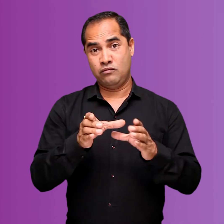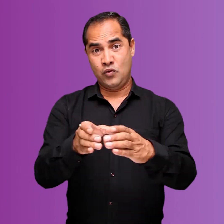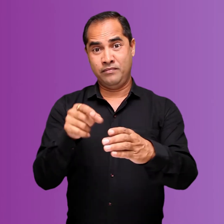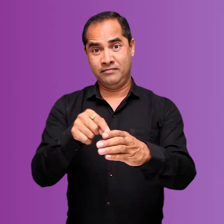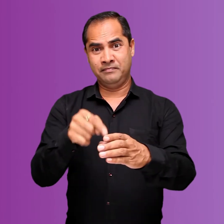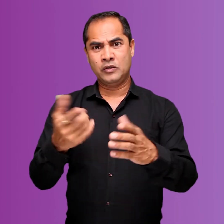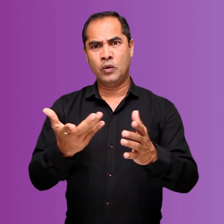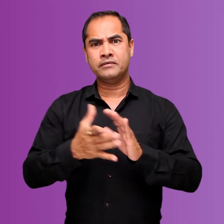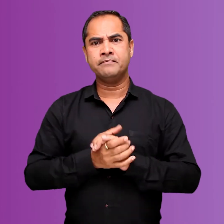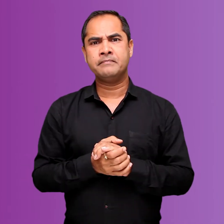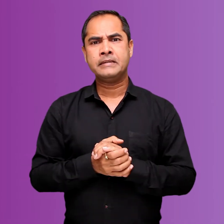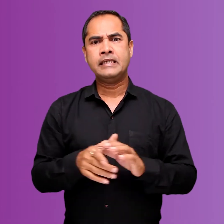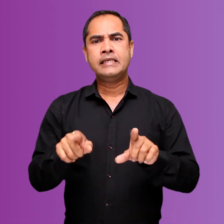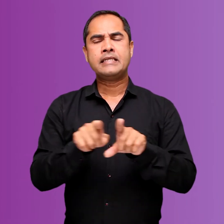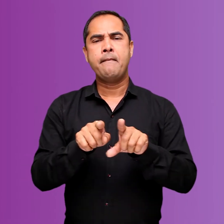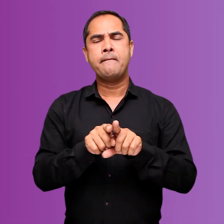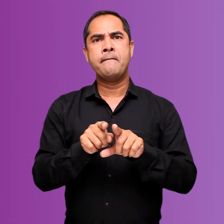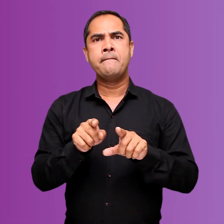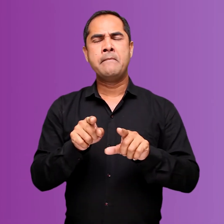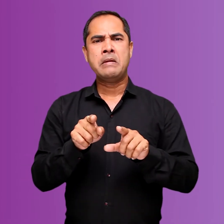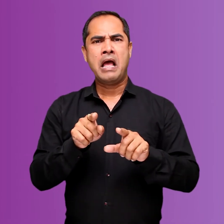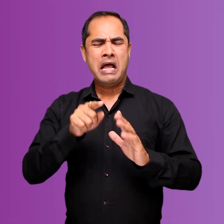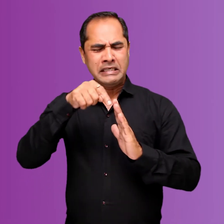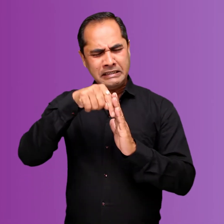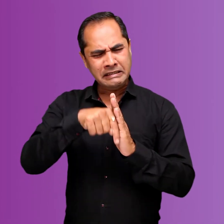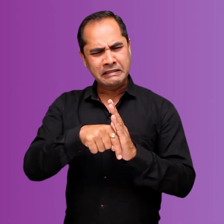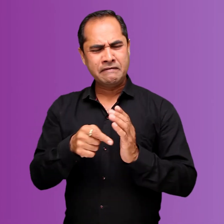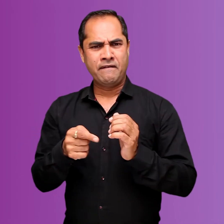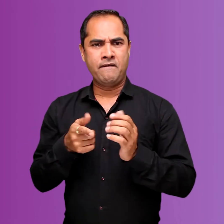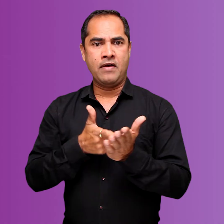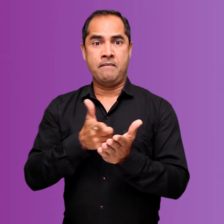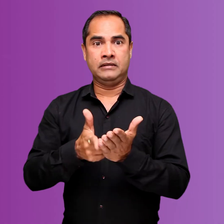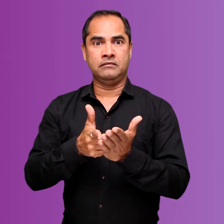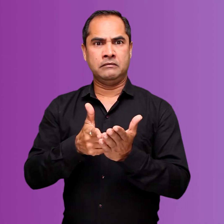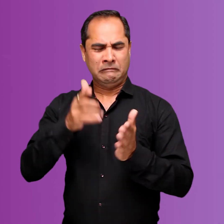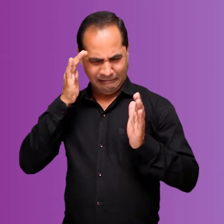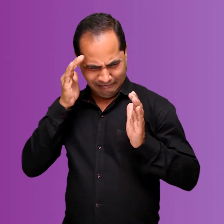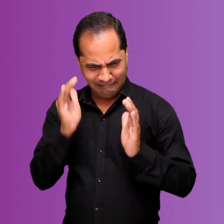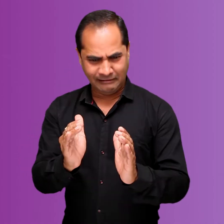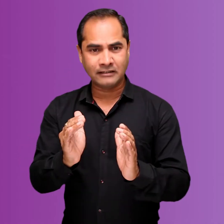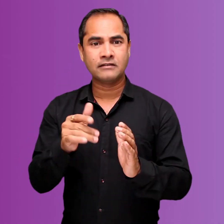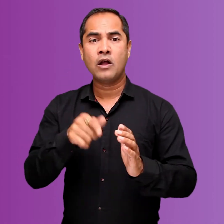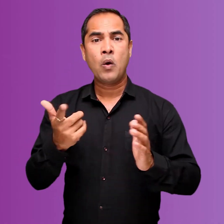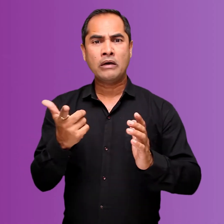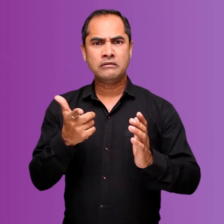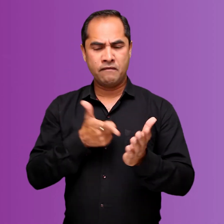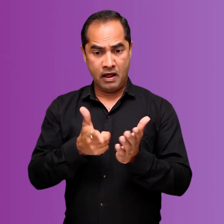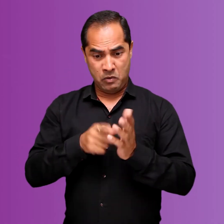The next group is intensive subsistence farming. This type of